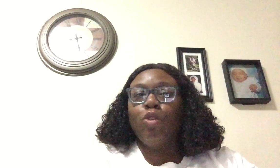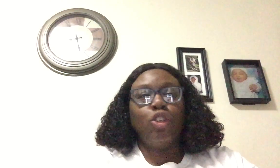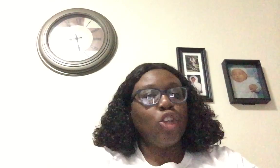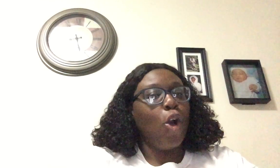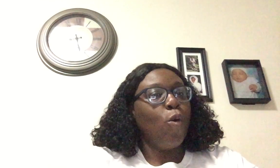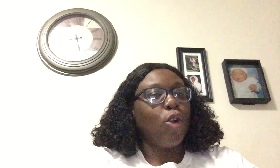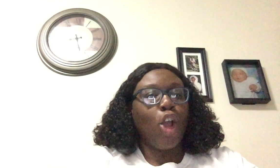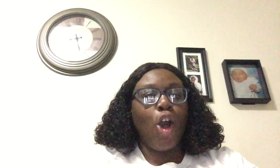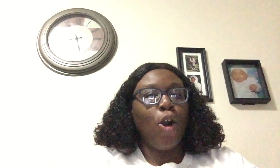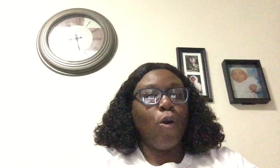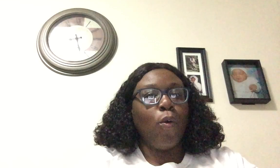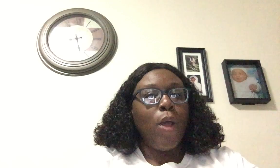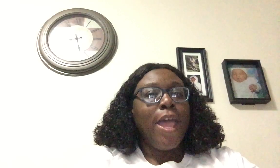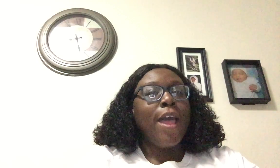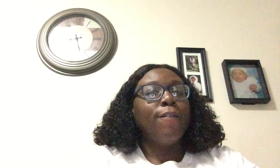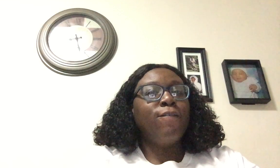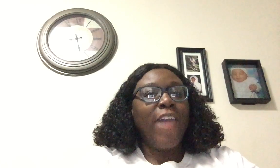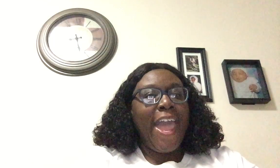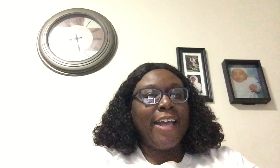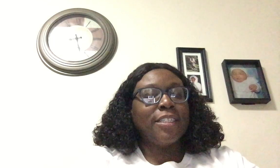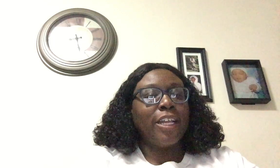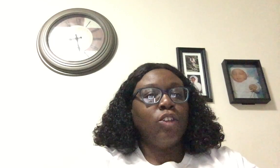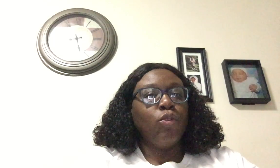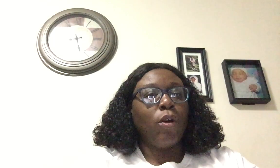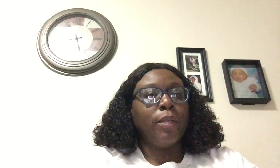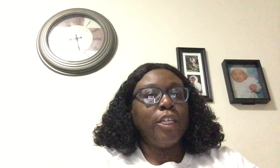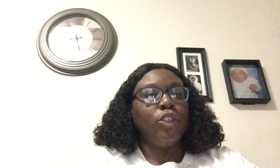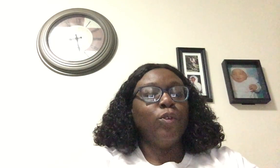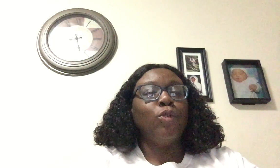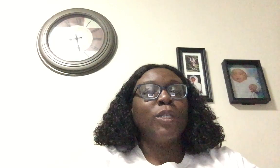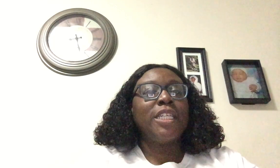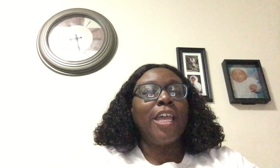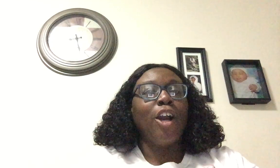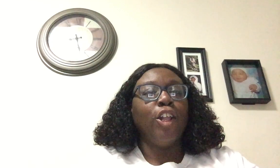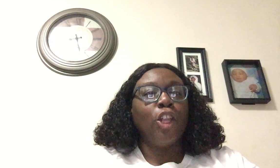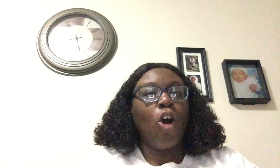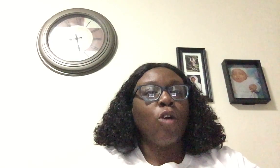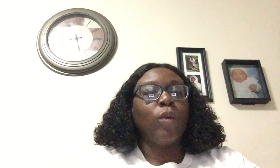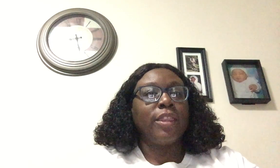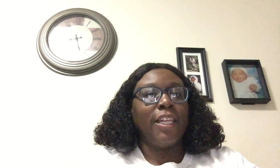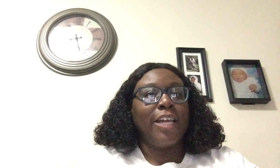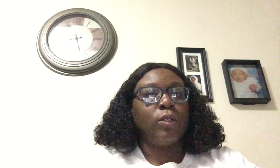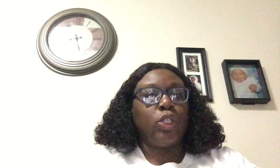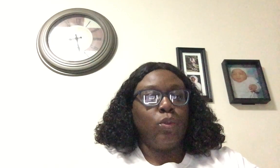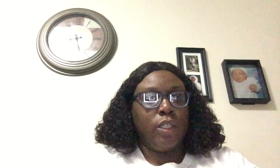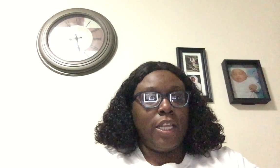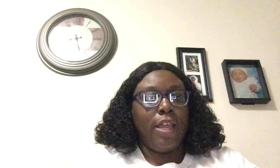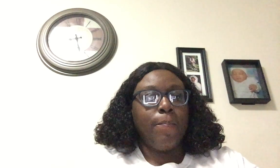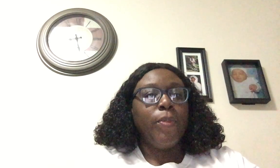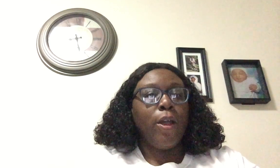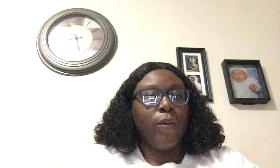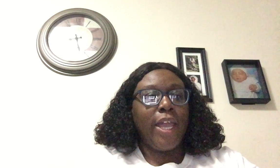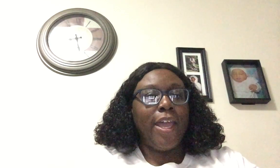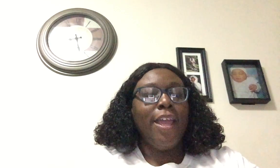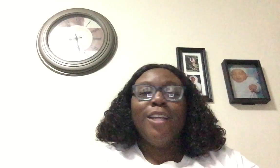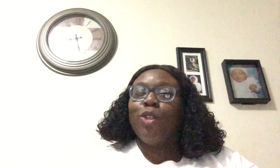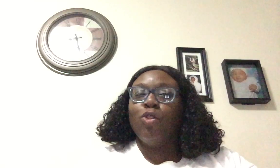don't go fast like you normally do. You sing along with the letters you see. Okay, so